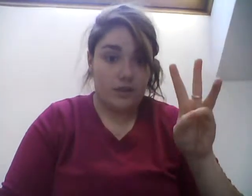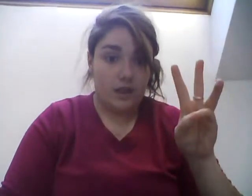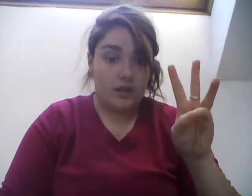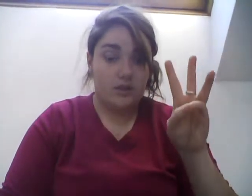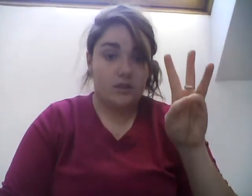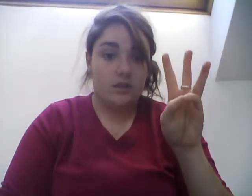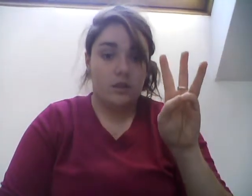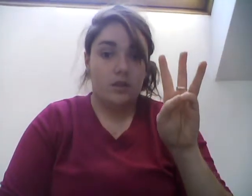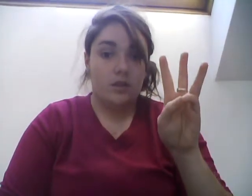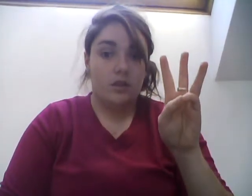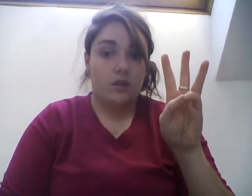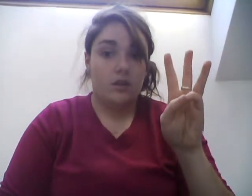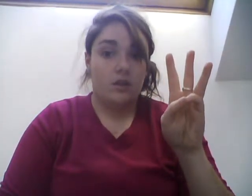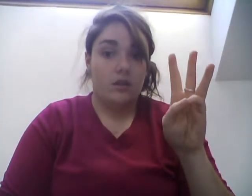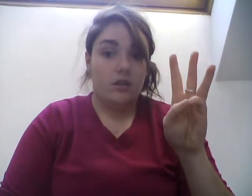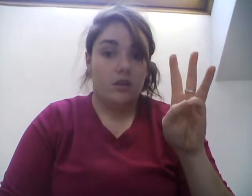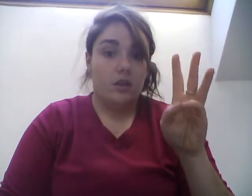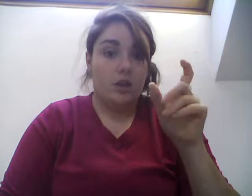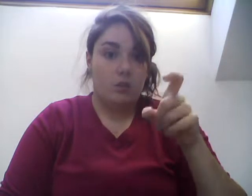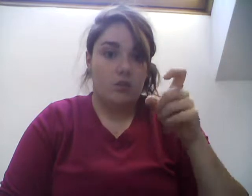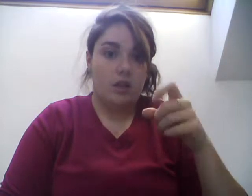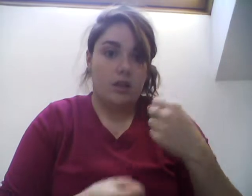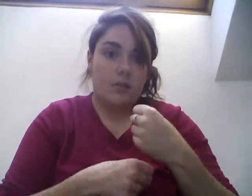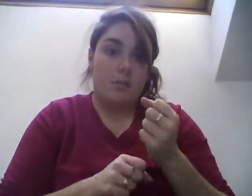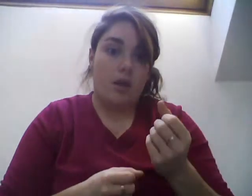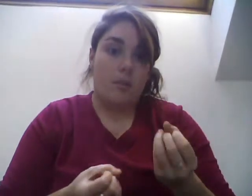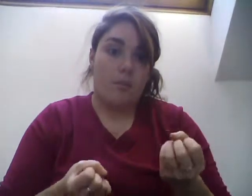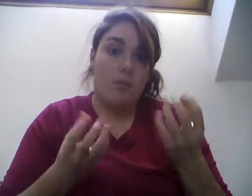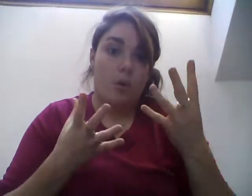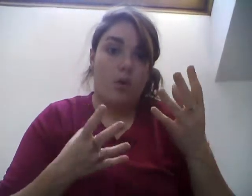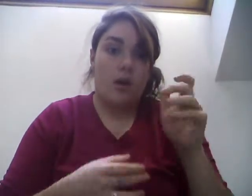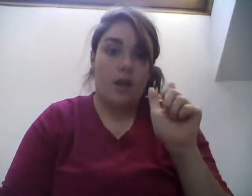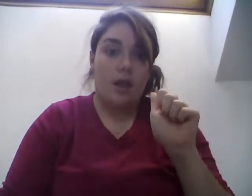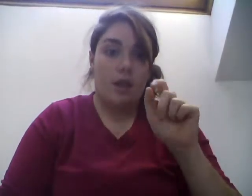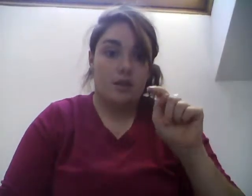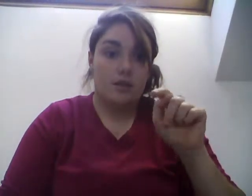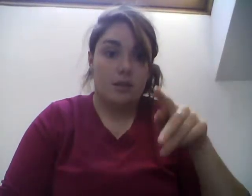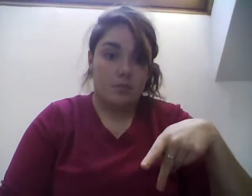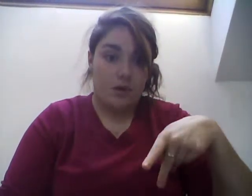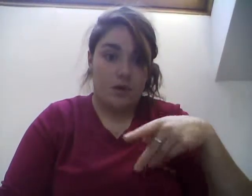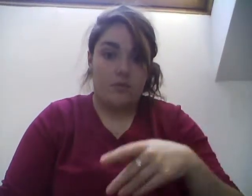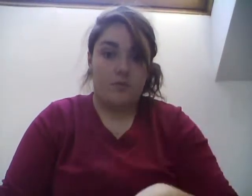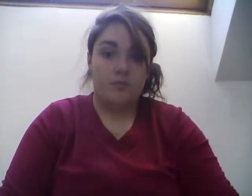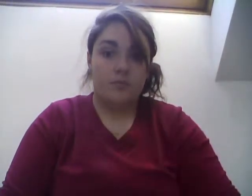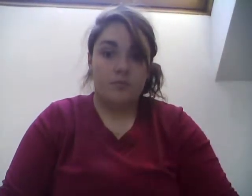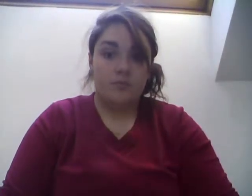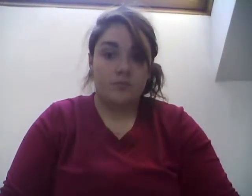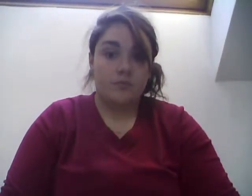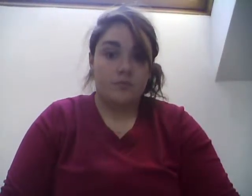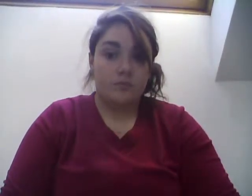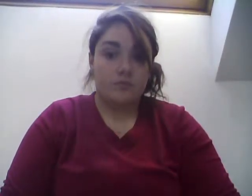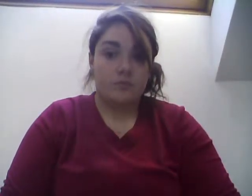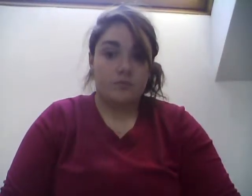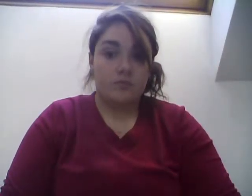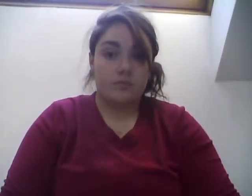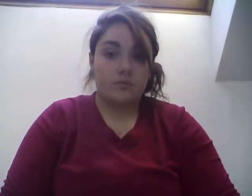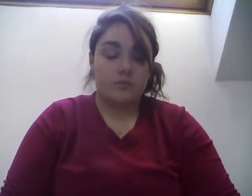and you would make more ATP. So if I'm going to make one phone call, I would actually take one of these ATPs,